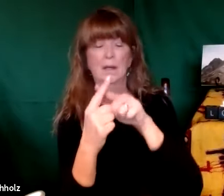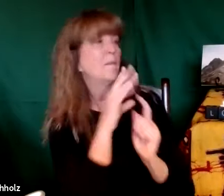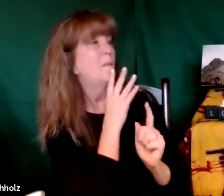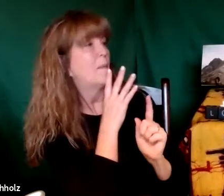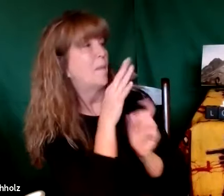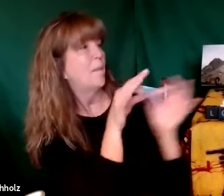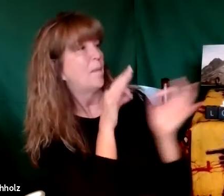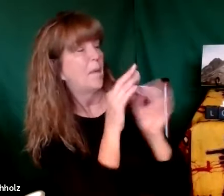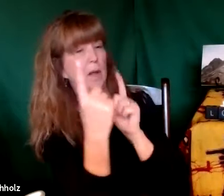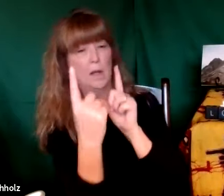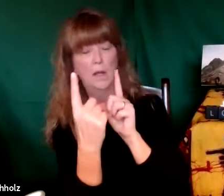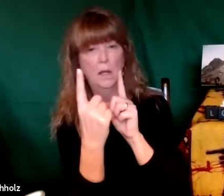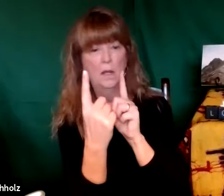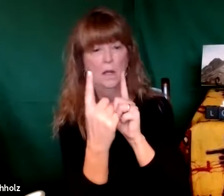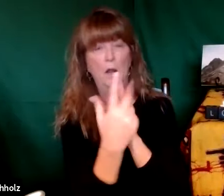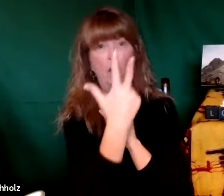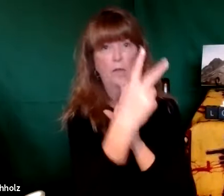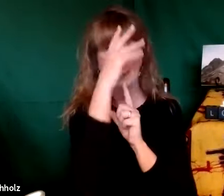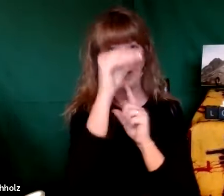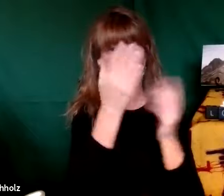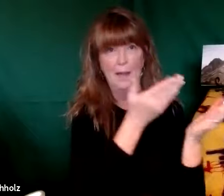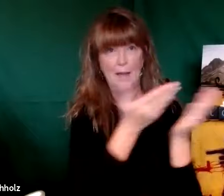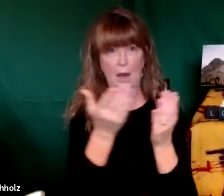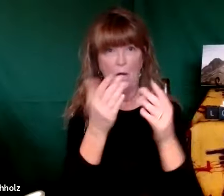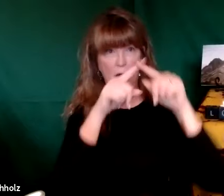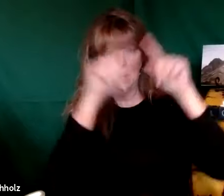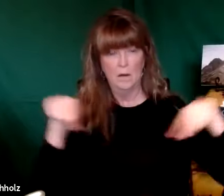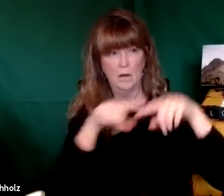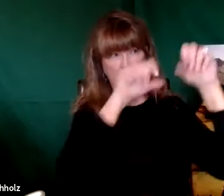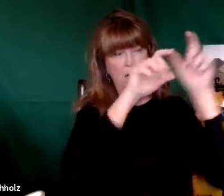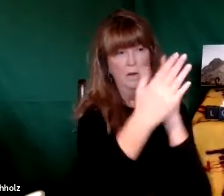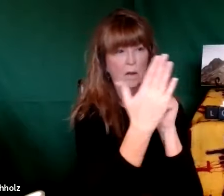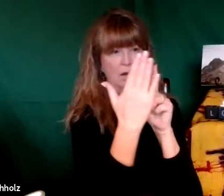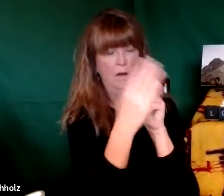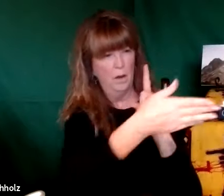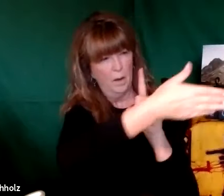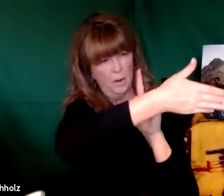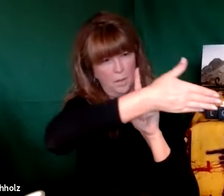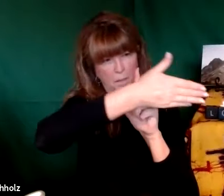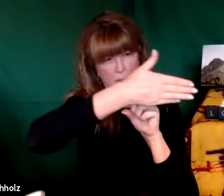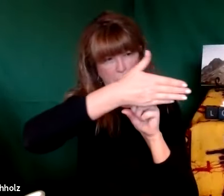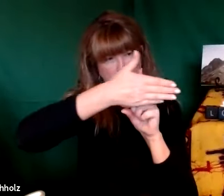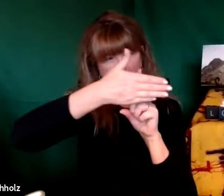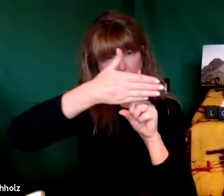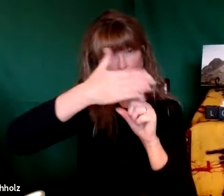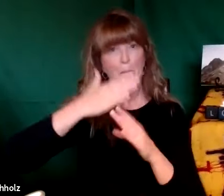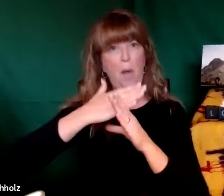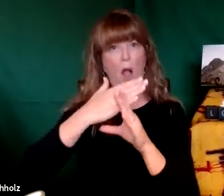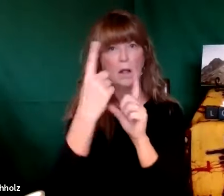the two